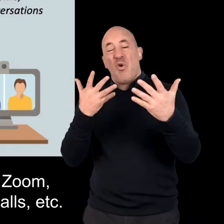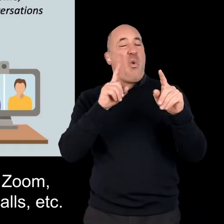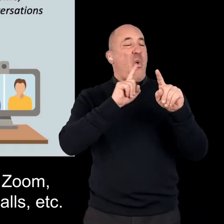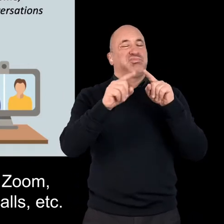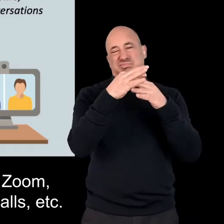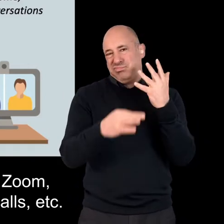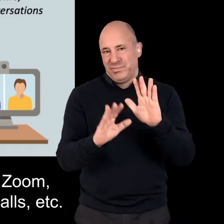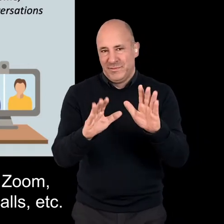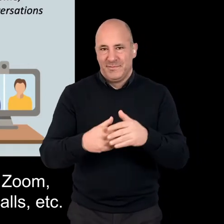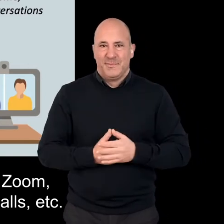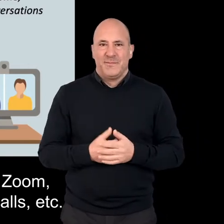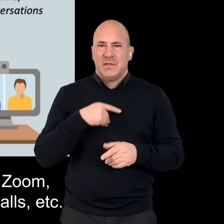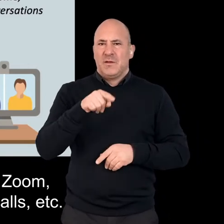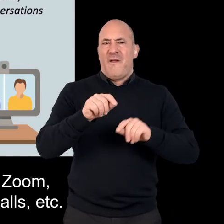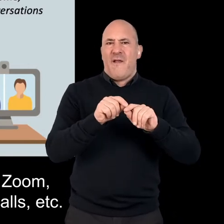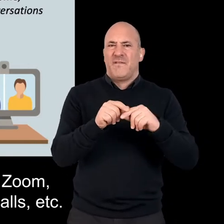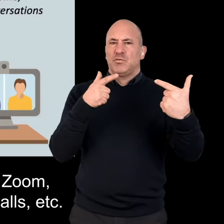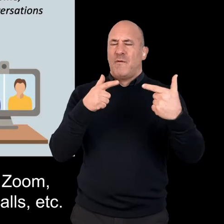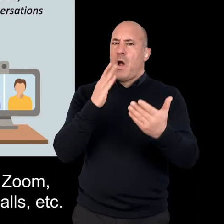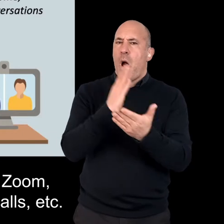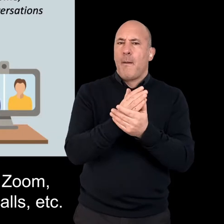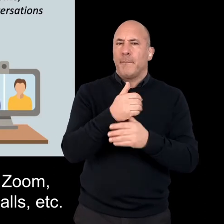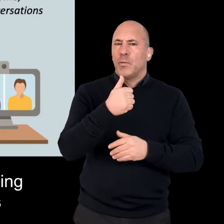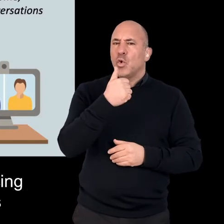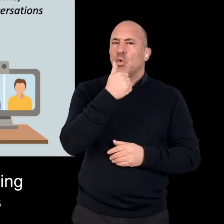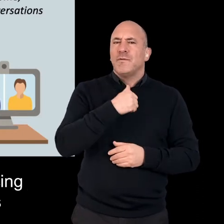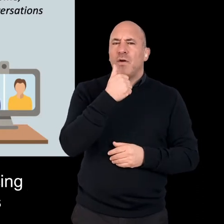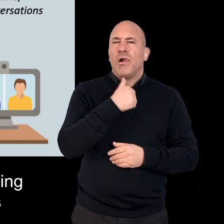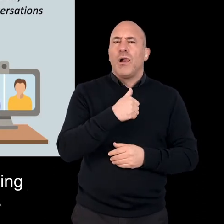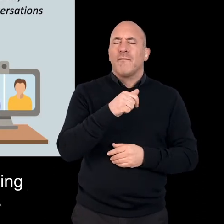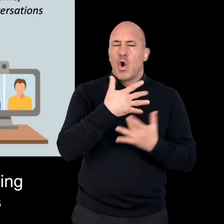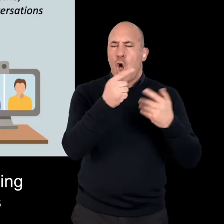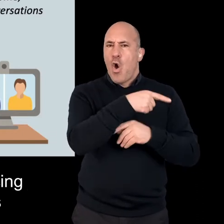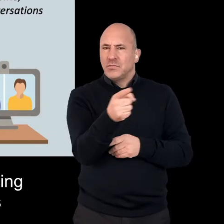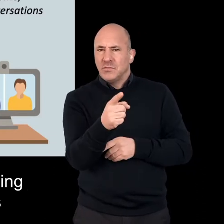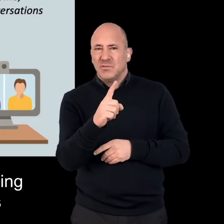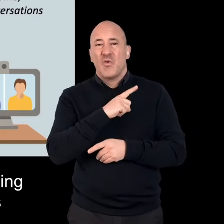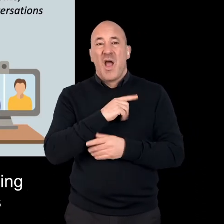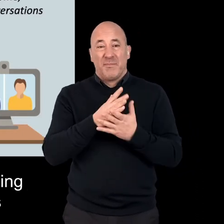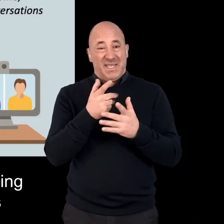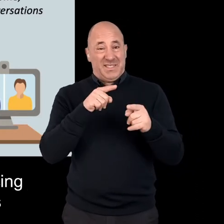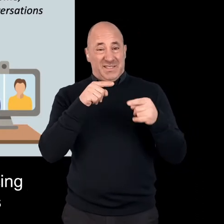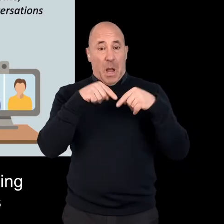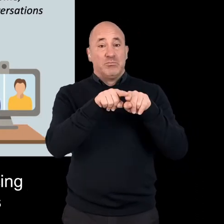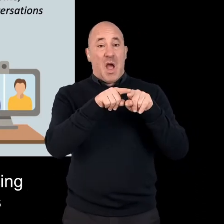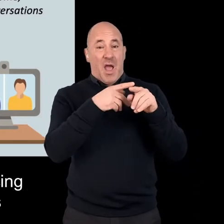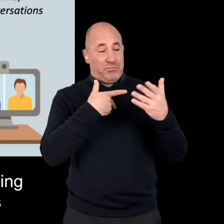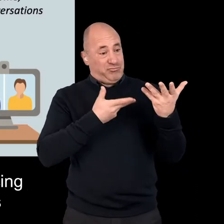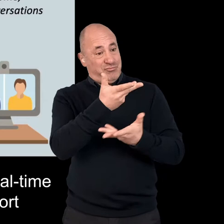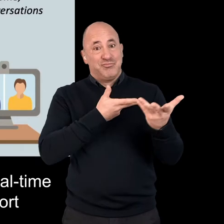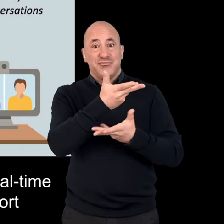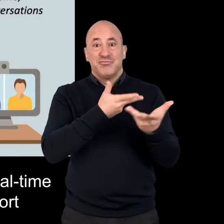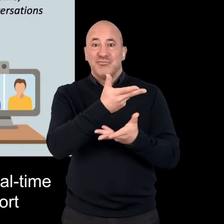Microsoft Teams, WhatsApp video calls, etc. We found that video conferencing was useful for service